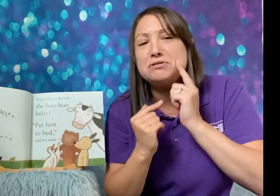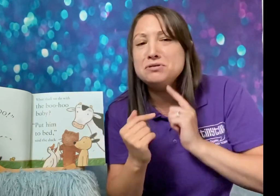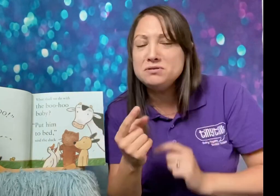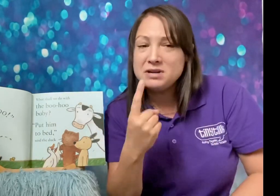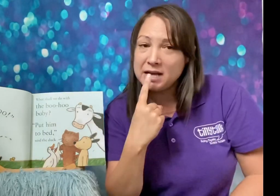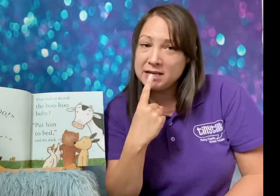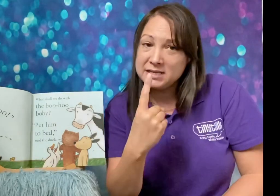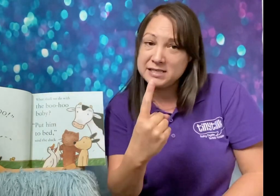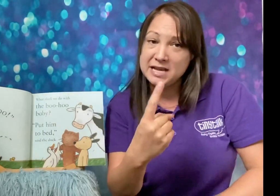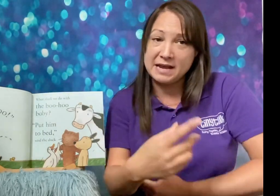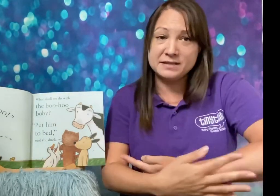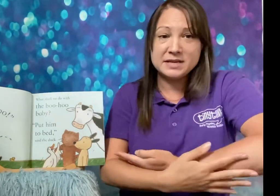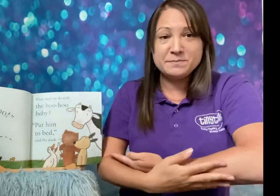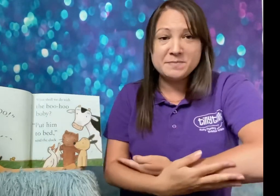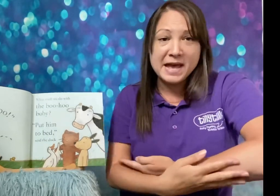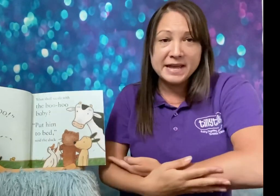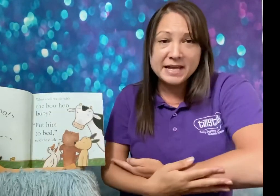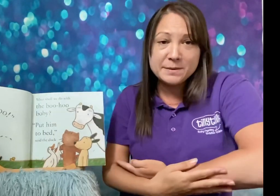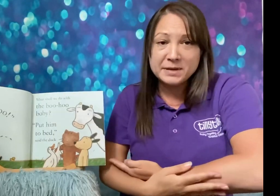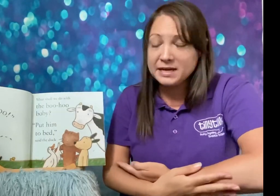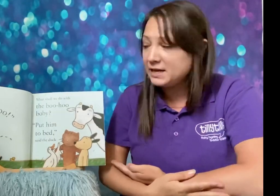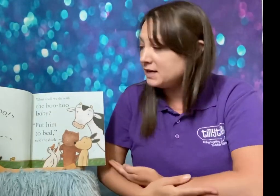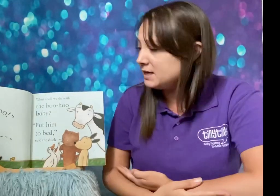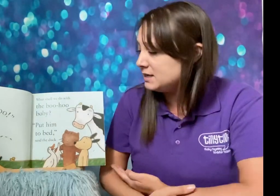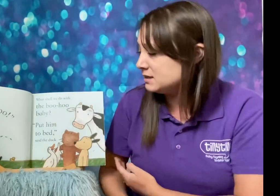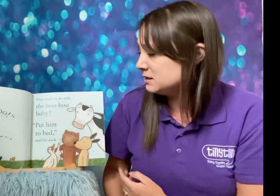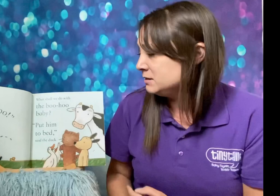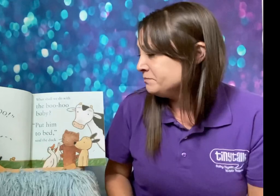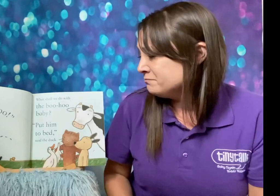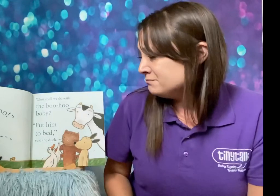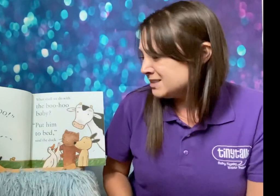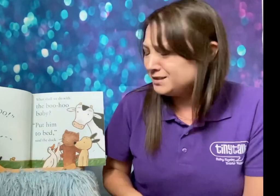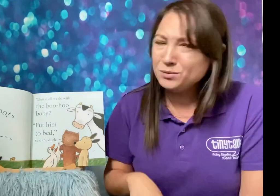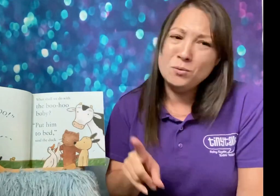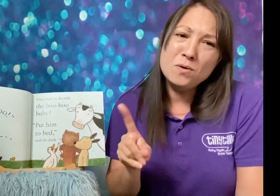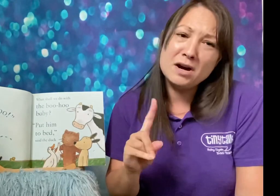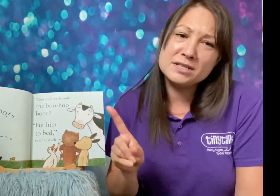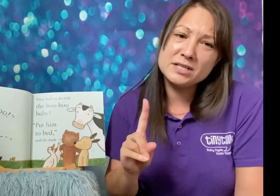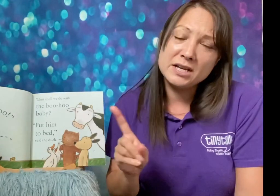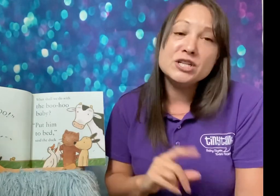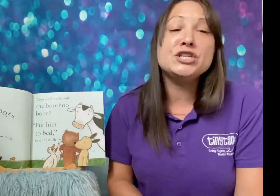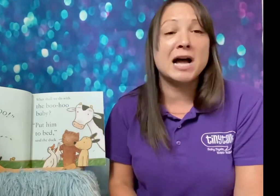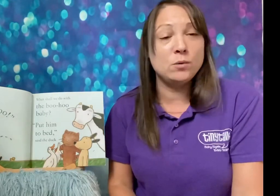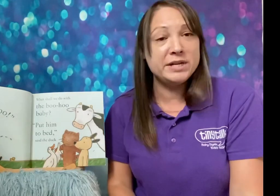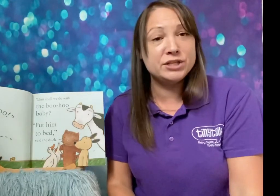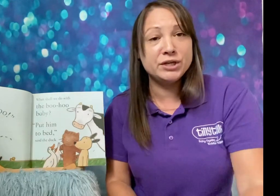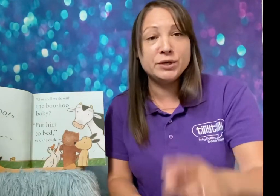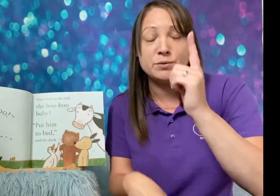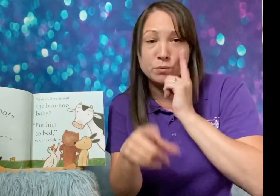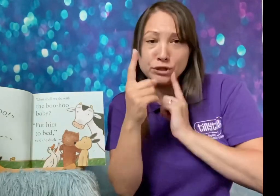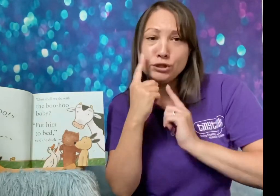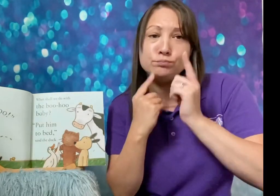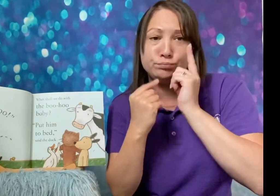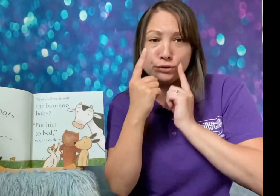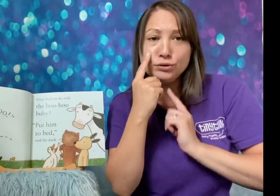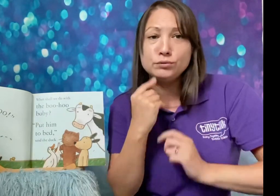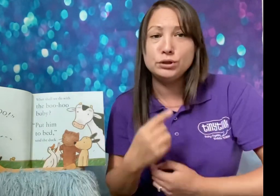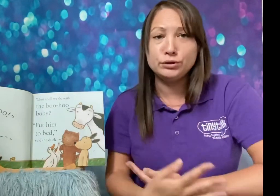said the baby. What shall we do with the boo hoo